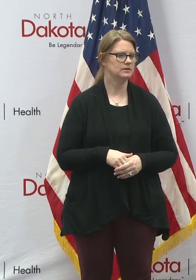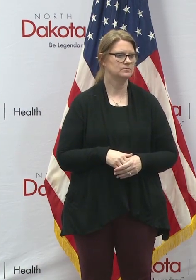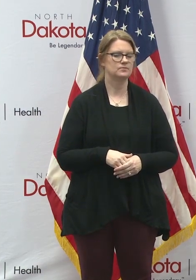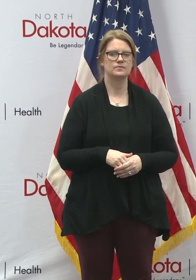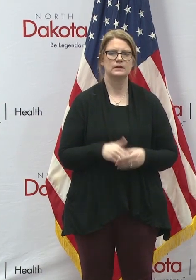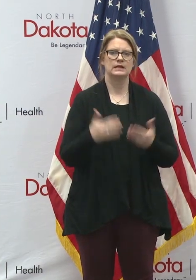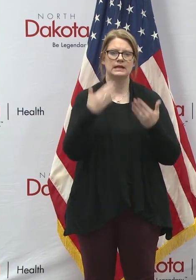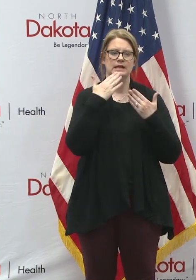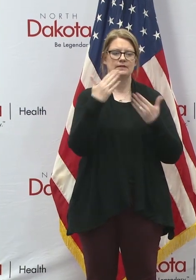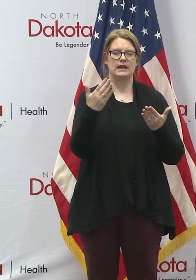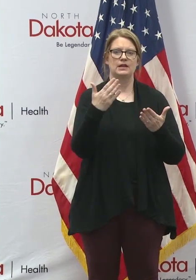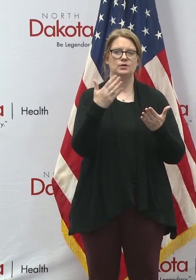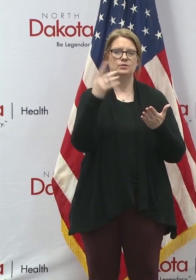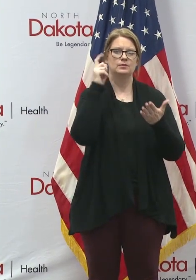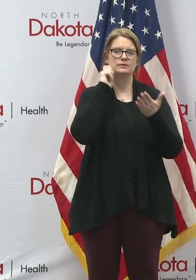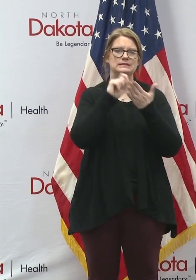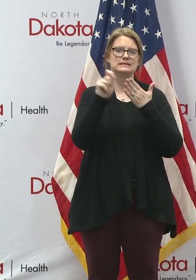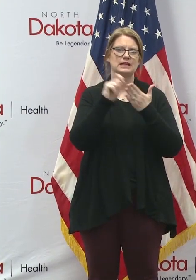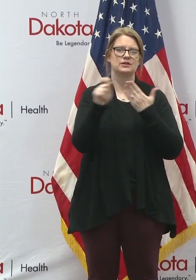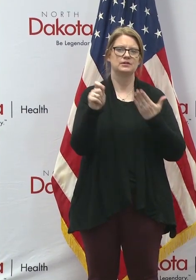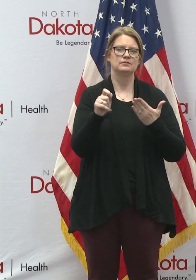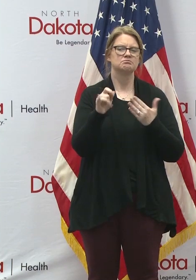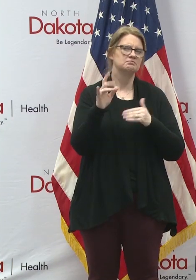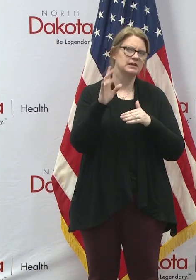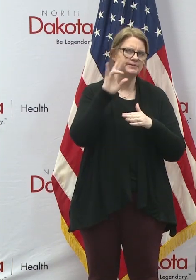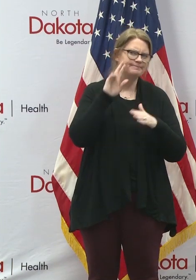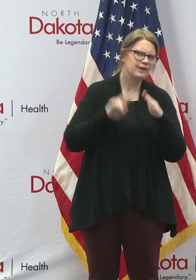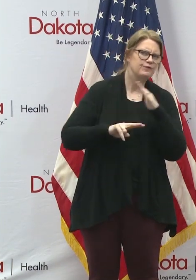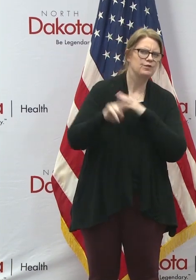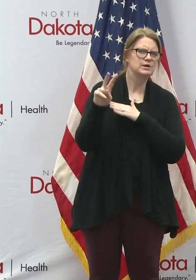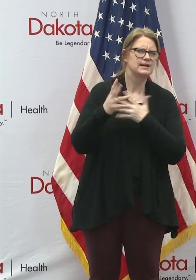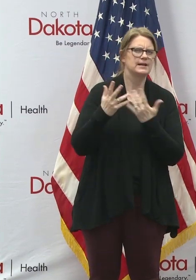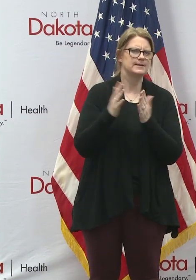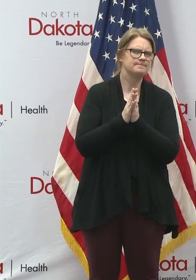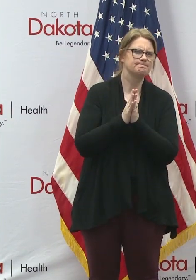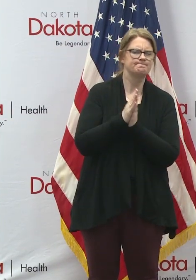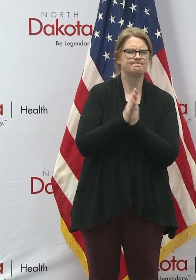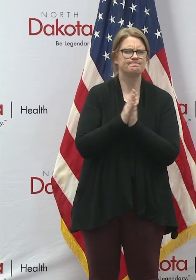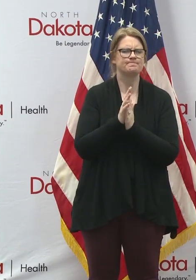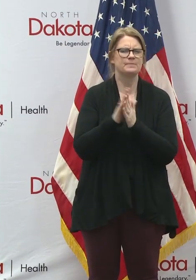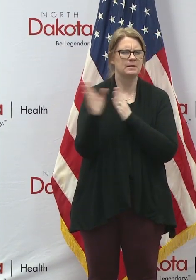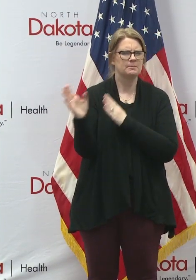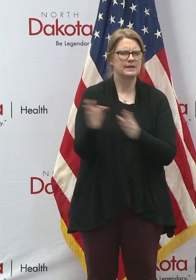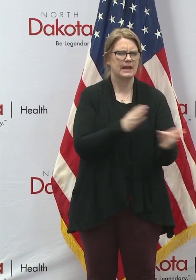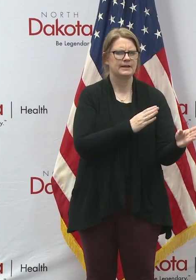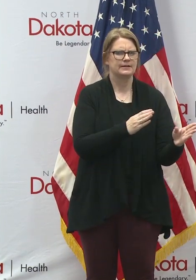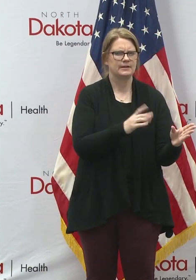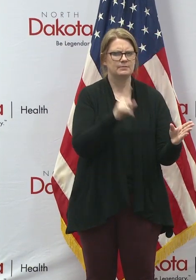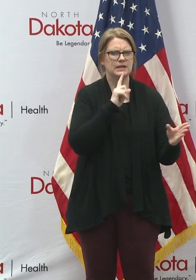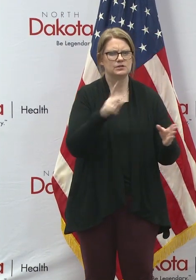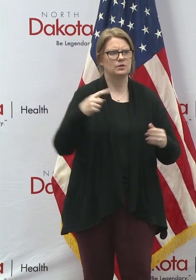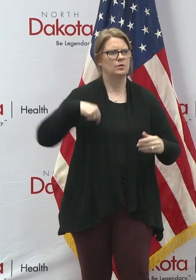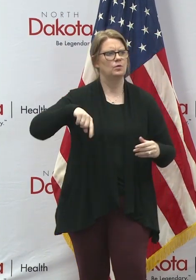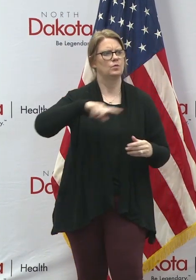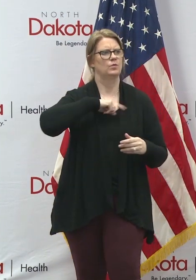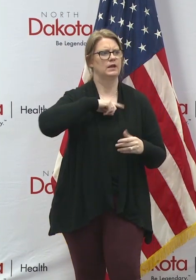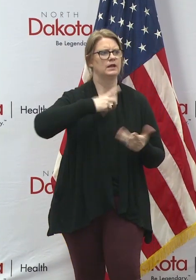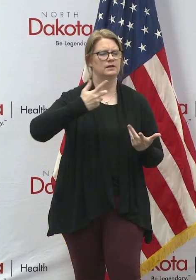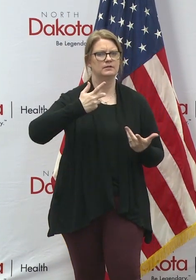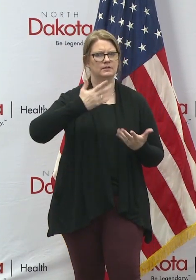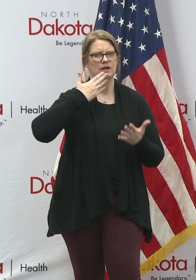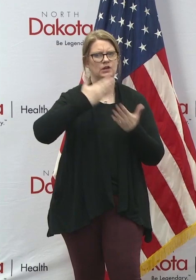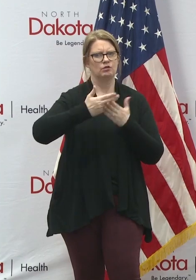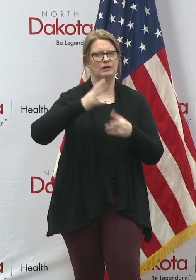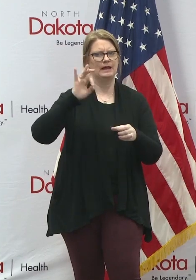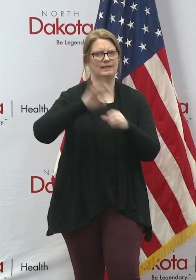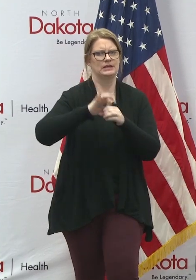Thank you, Secretary, for your foresight and for your diligence in making sure that we can have effective